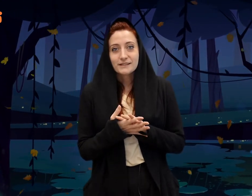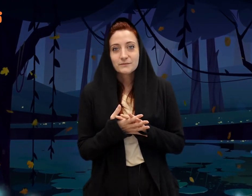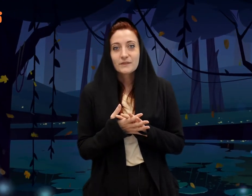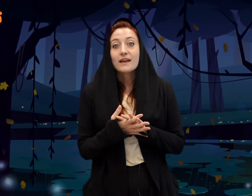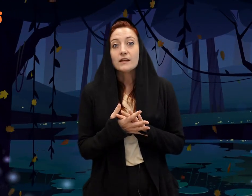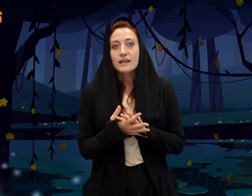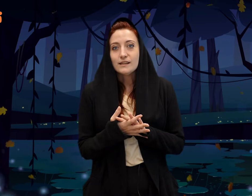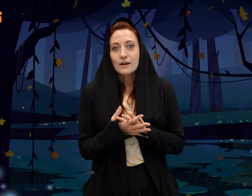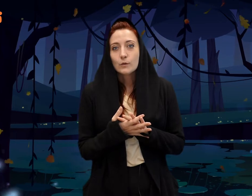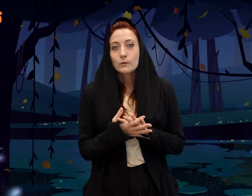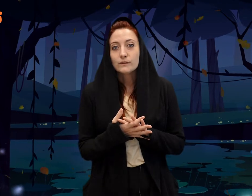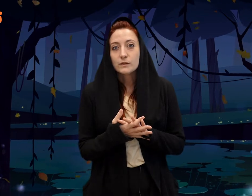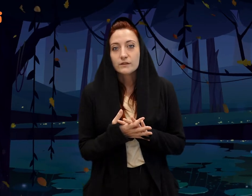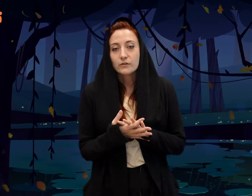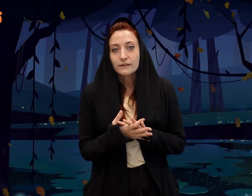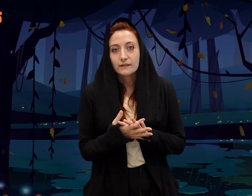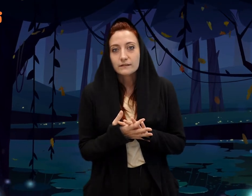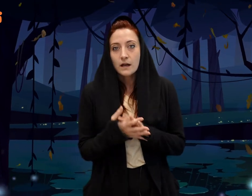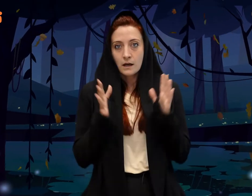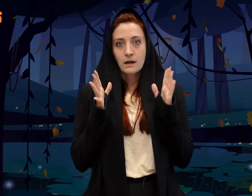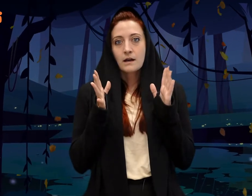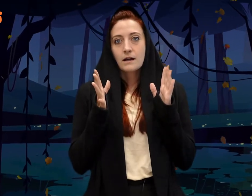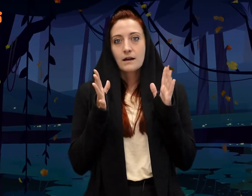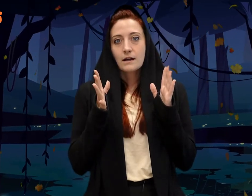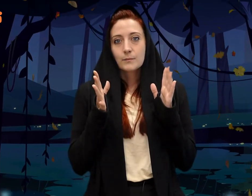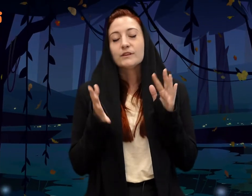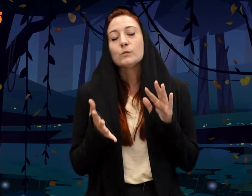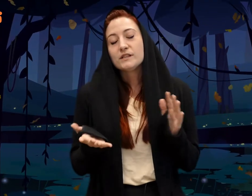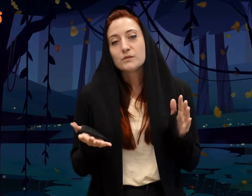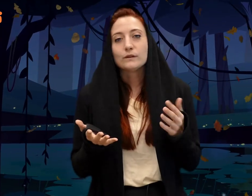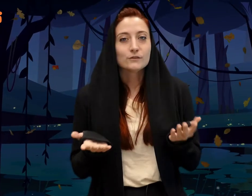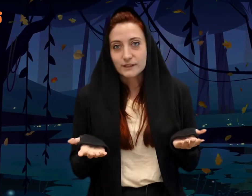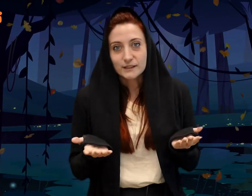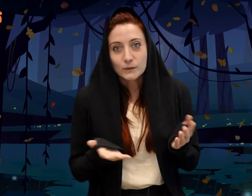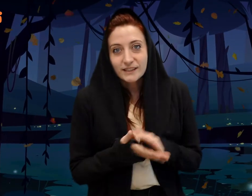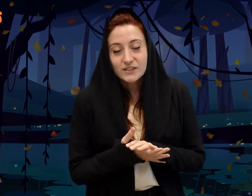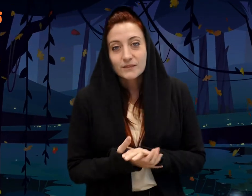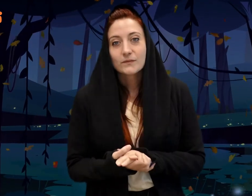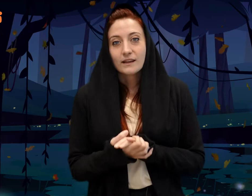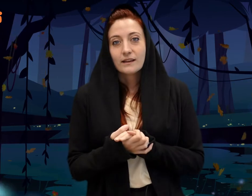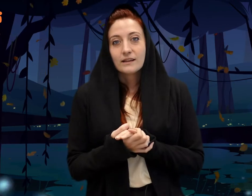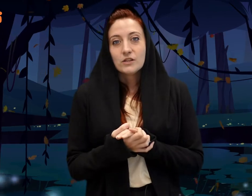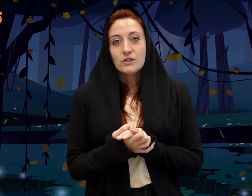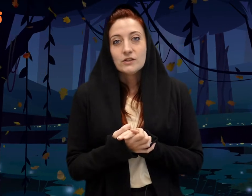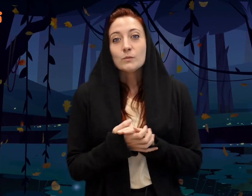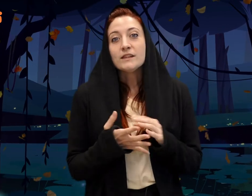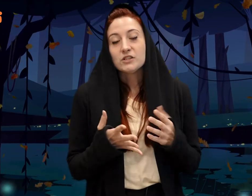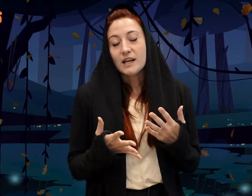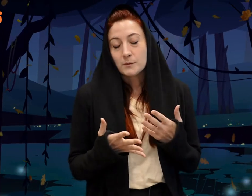that he was the witch's grandson. But the witch wasn't really a witch. The way that she helped